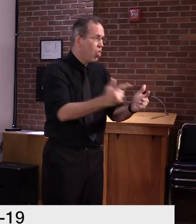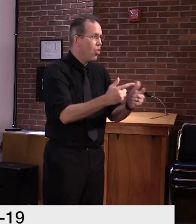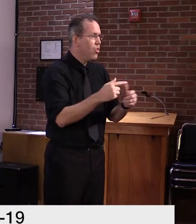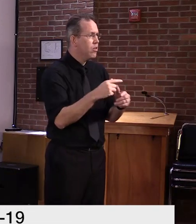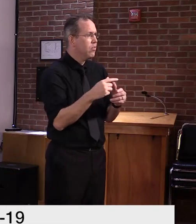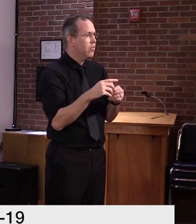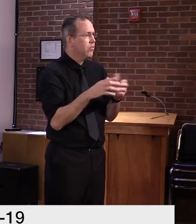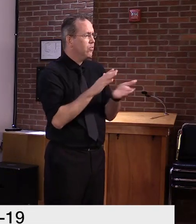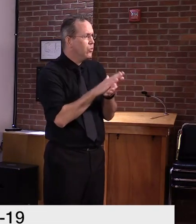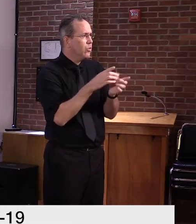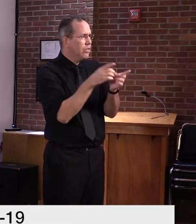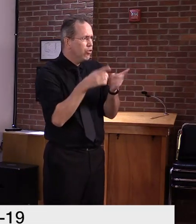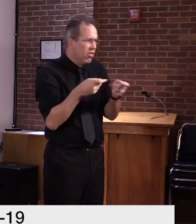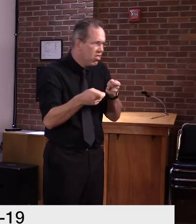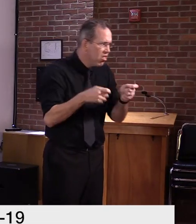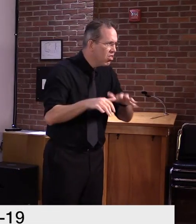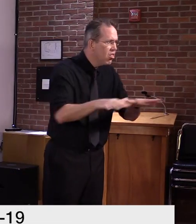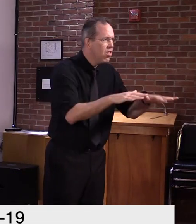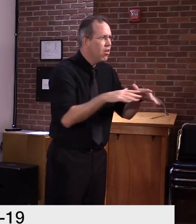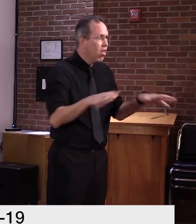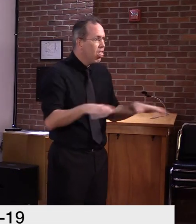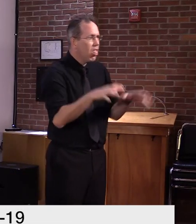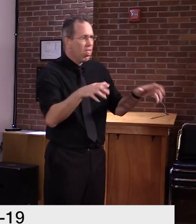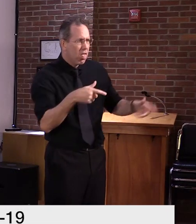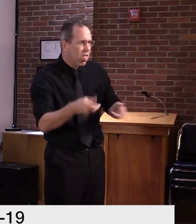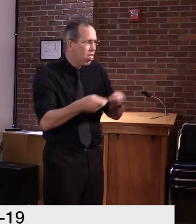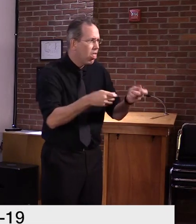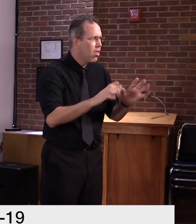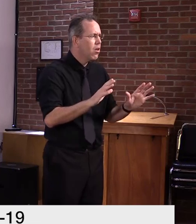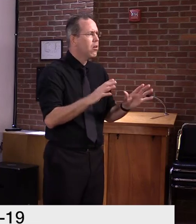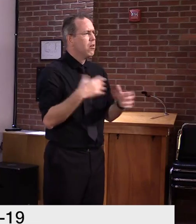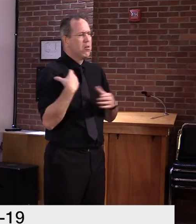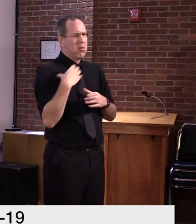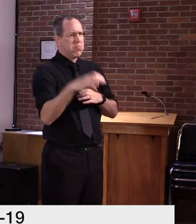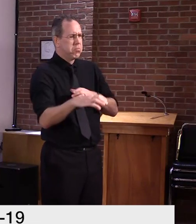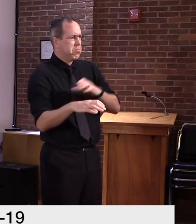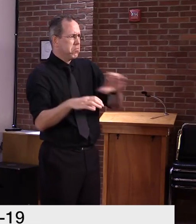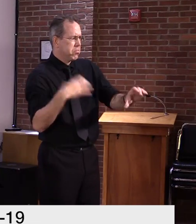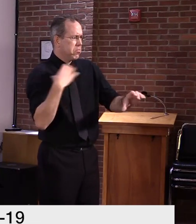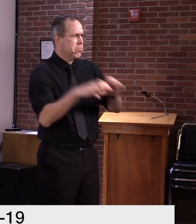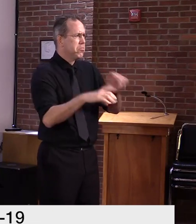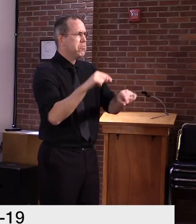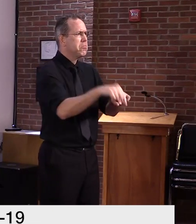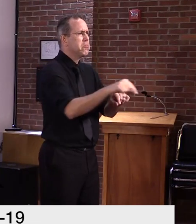hard work that's now unfolding at the local is going to be critical for our success in reopening schools.